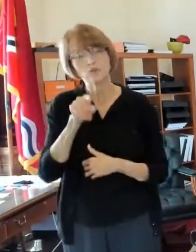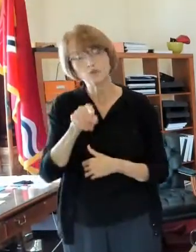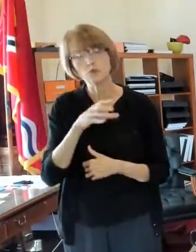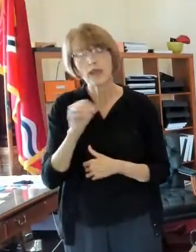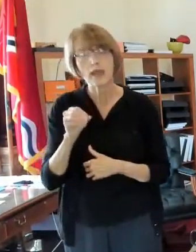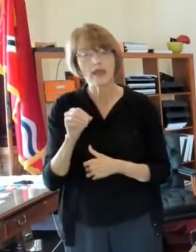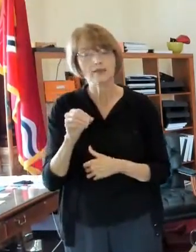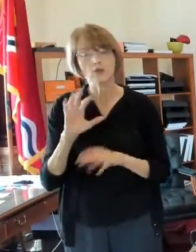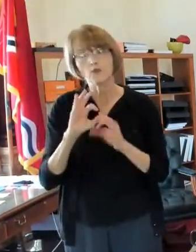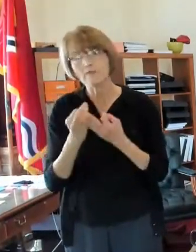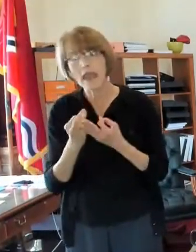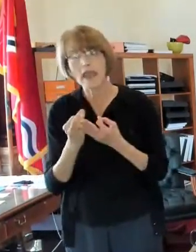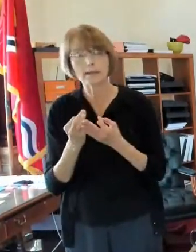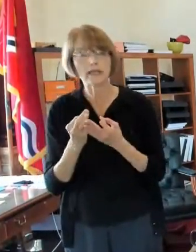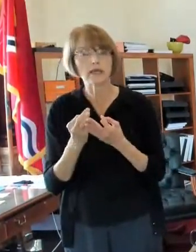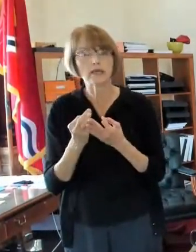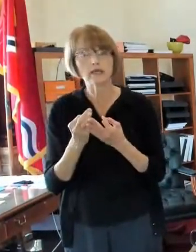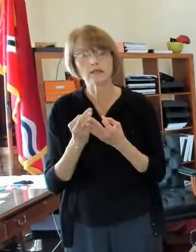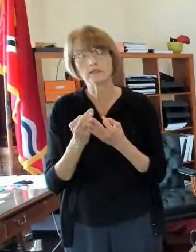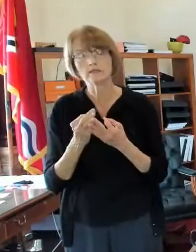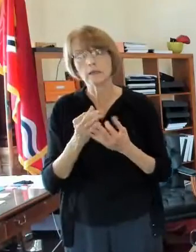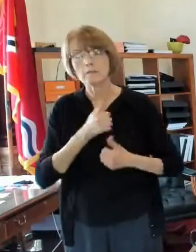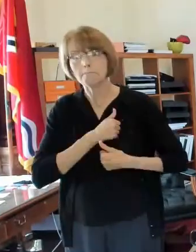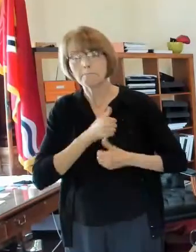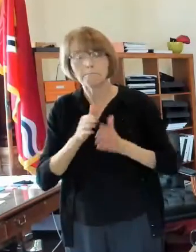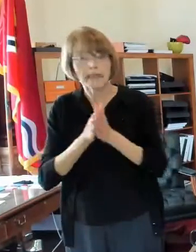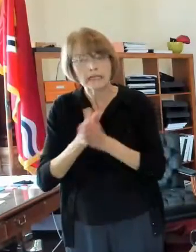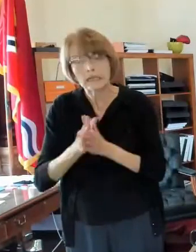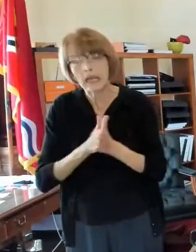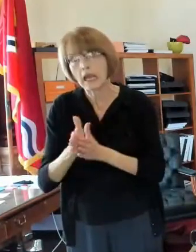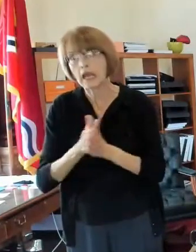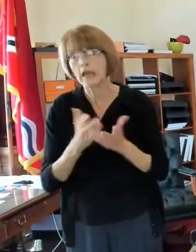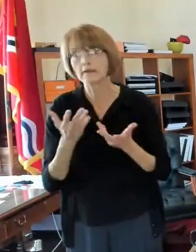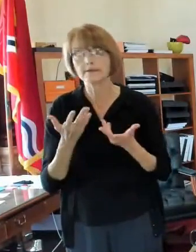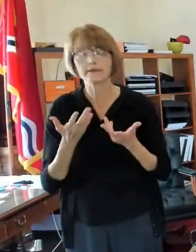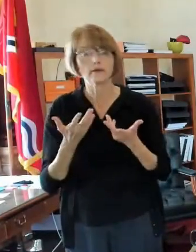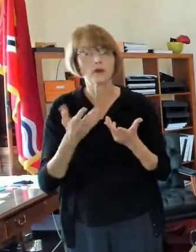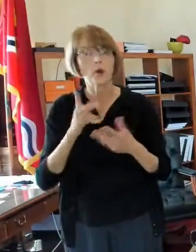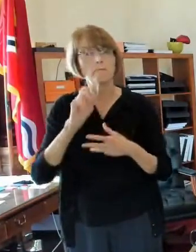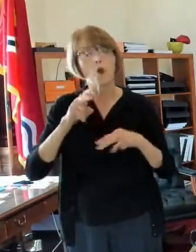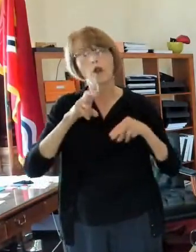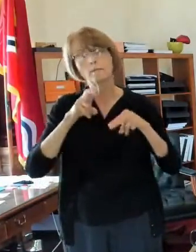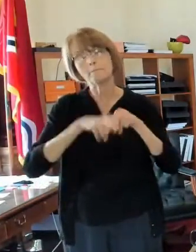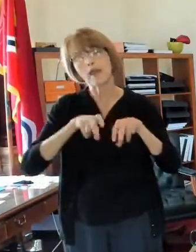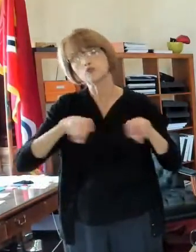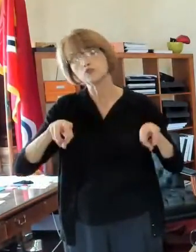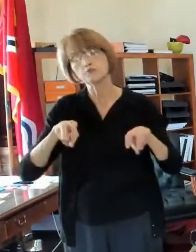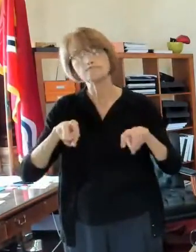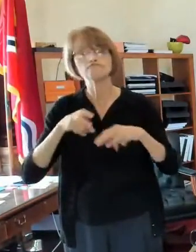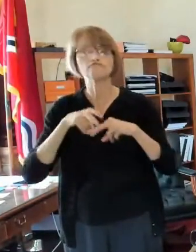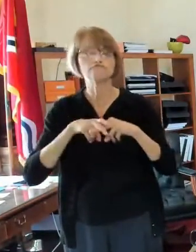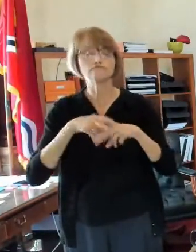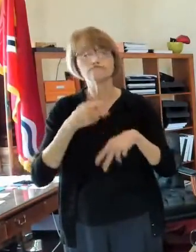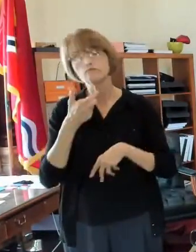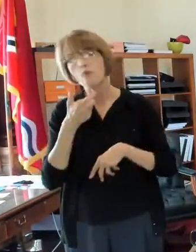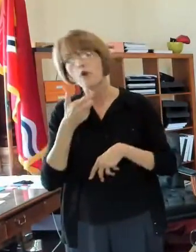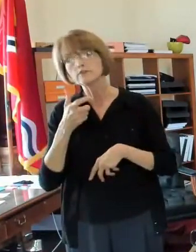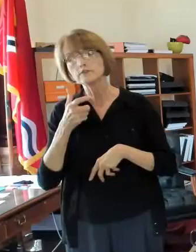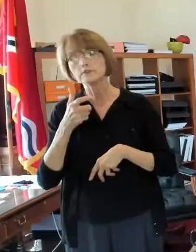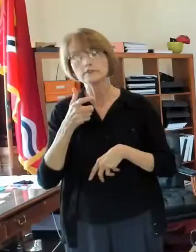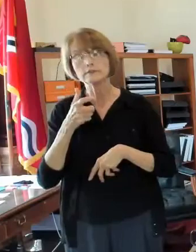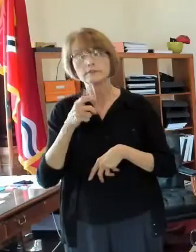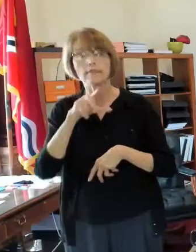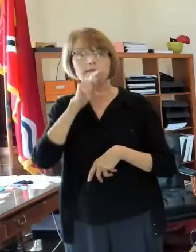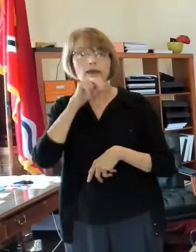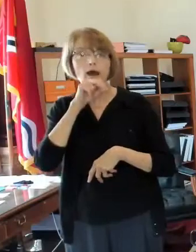your small family and you're having a picnic or you're sitting on a park bench watching the you know ducks